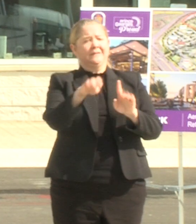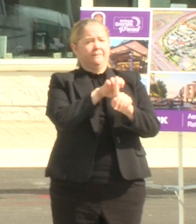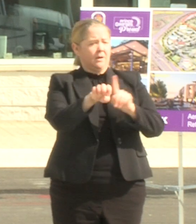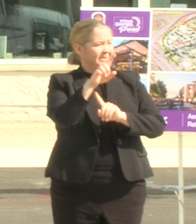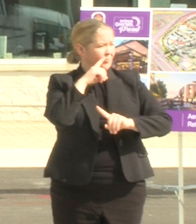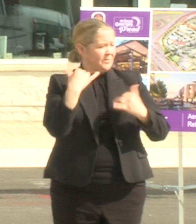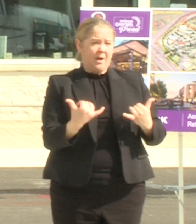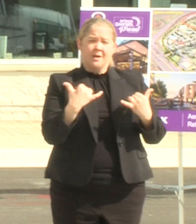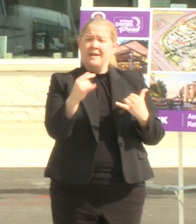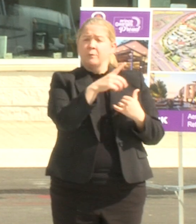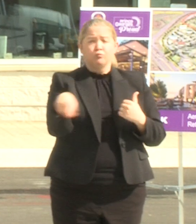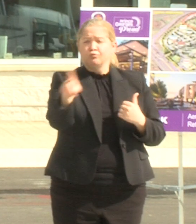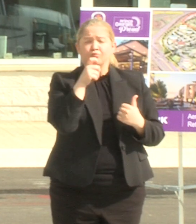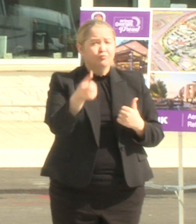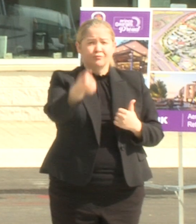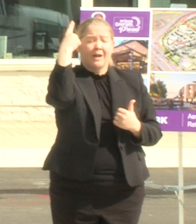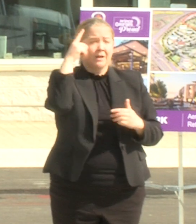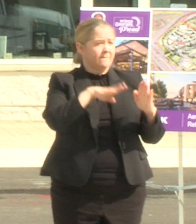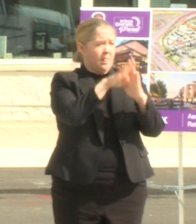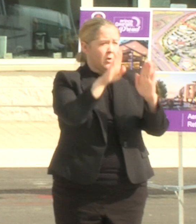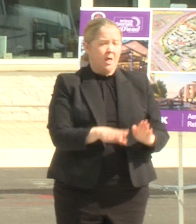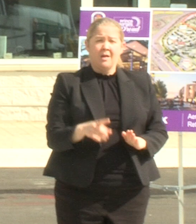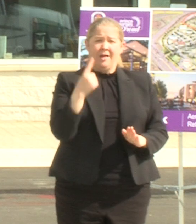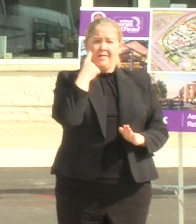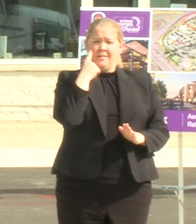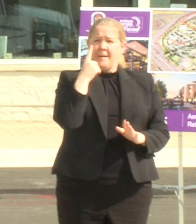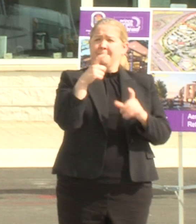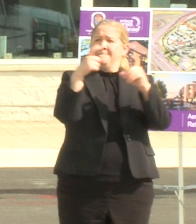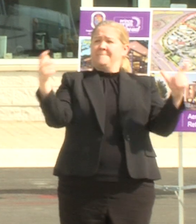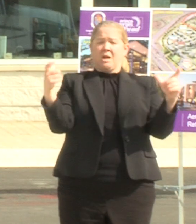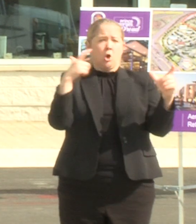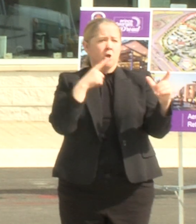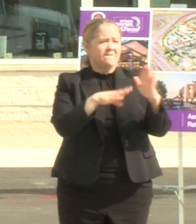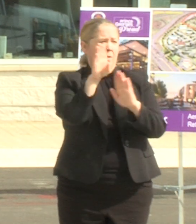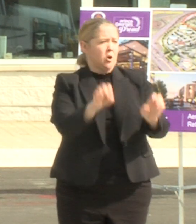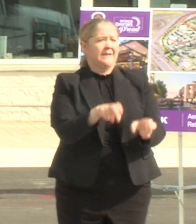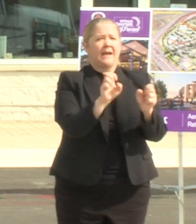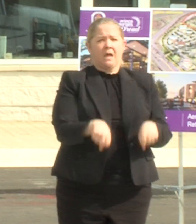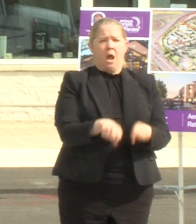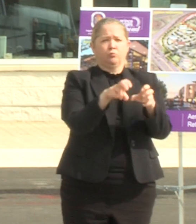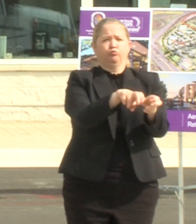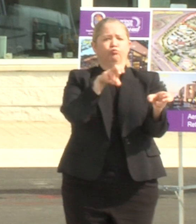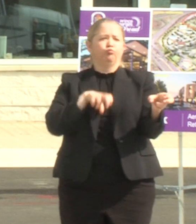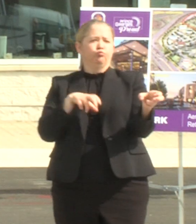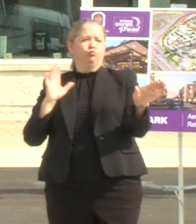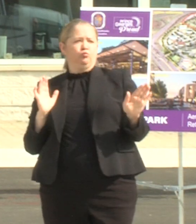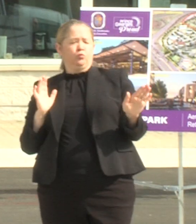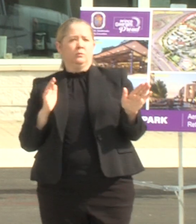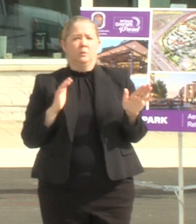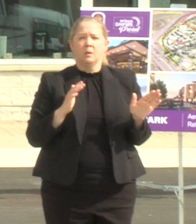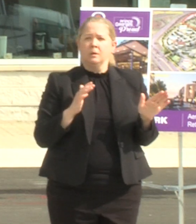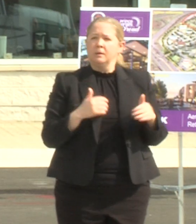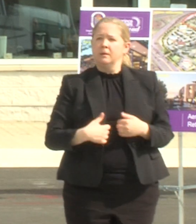of you all who don't understand development bigger developers can sit out in times like this they can back away from deals because they have